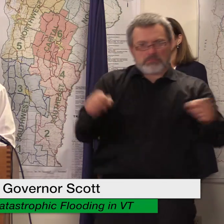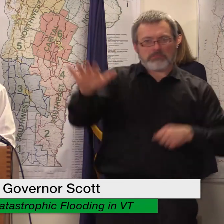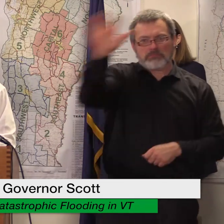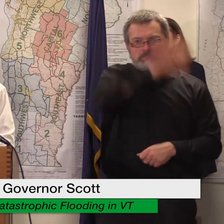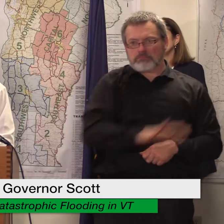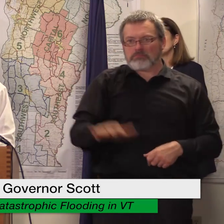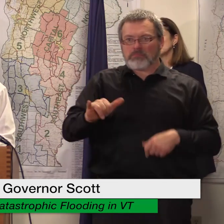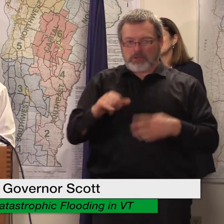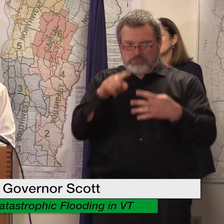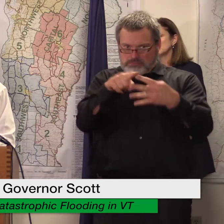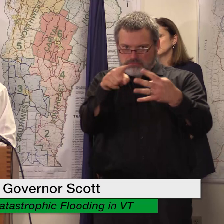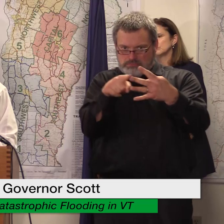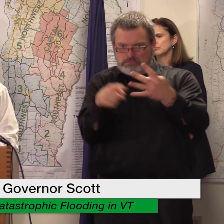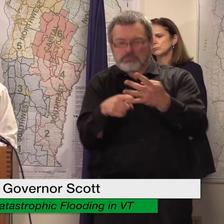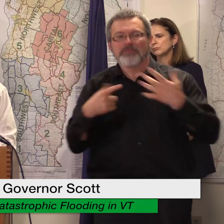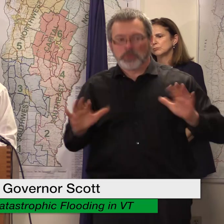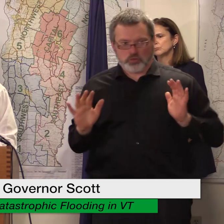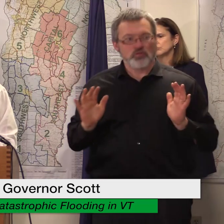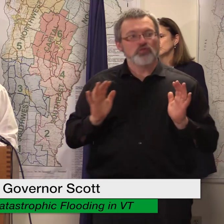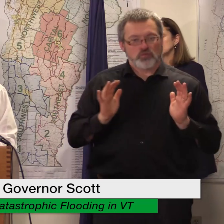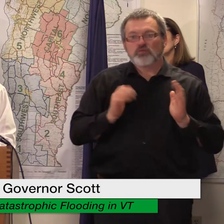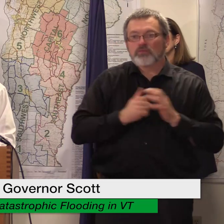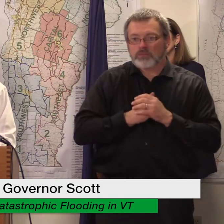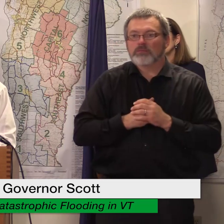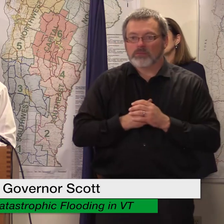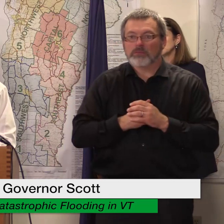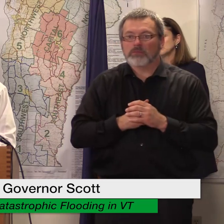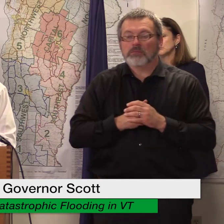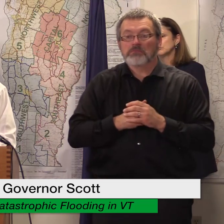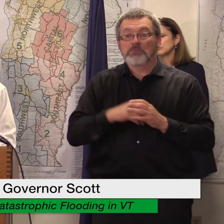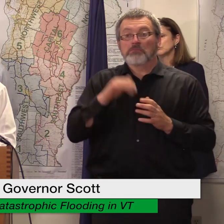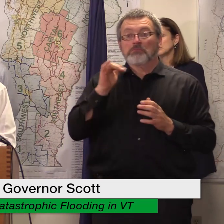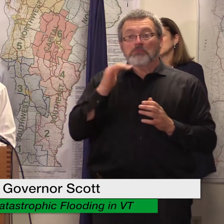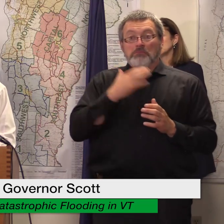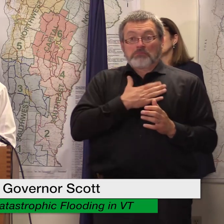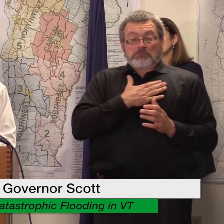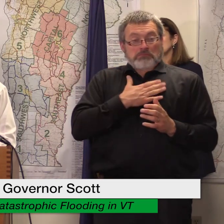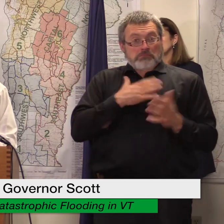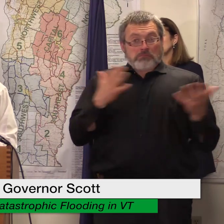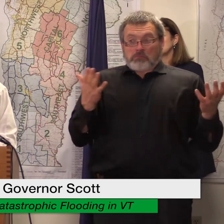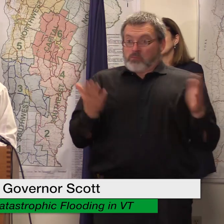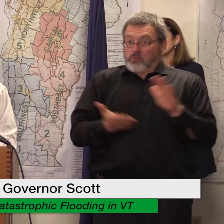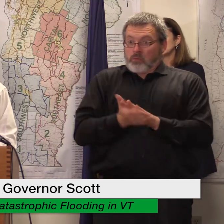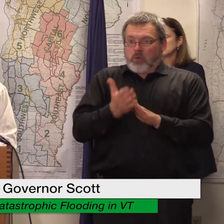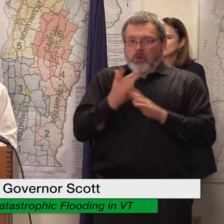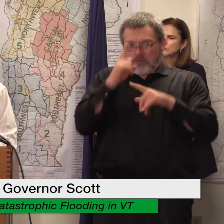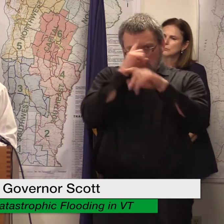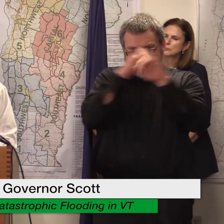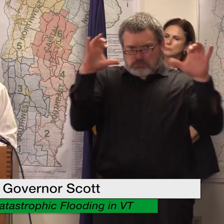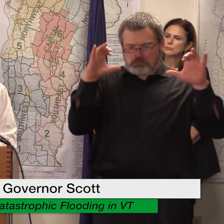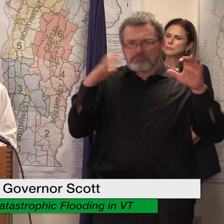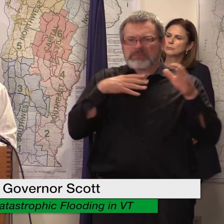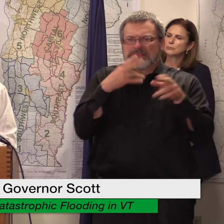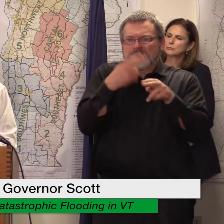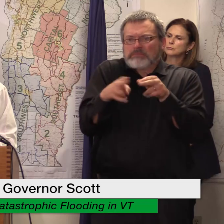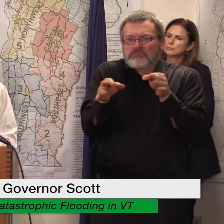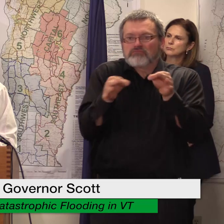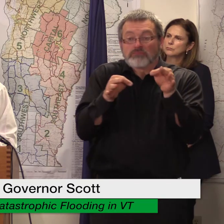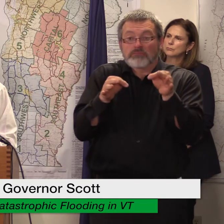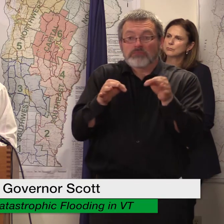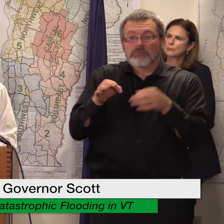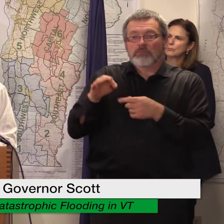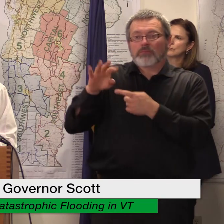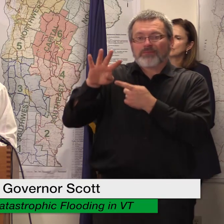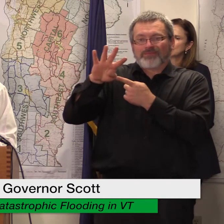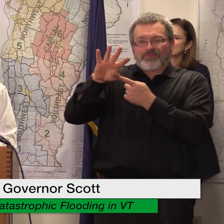i'll do a quick rundown of our operations as of today we currently have 476